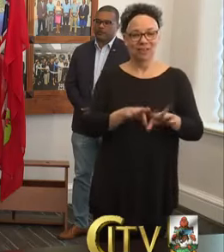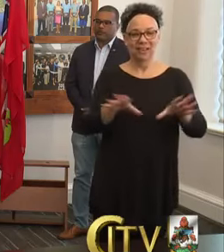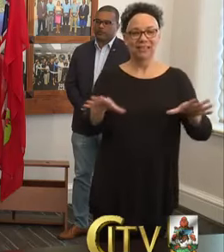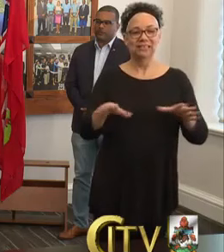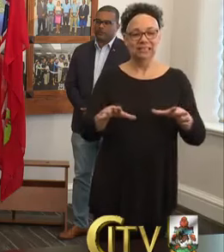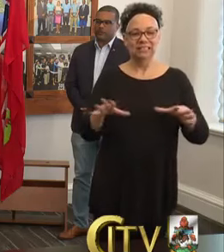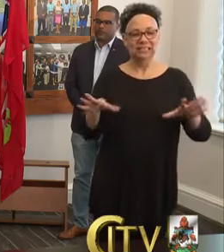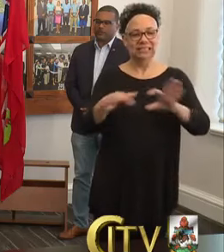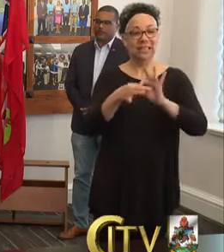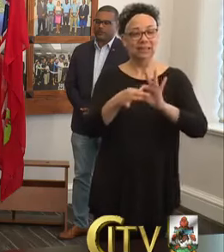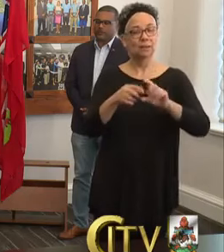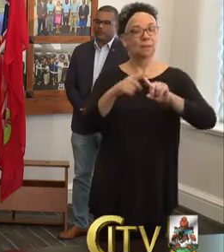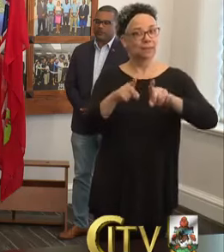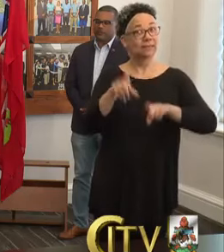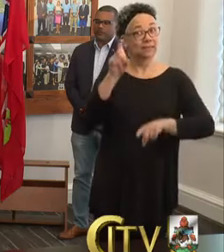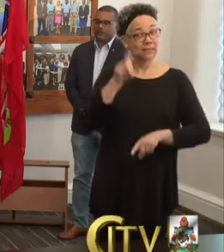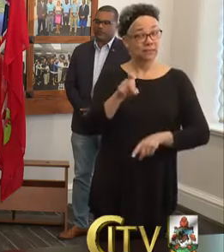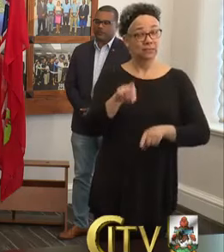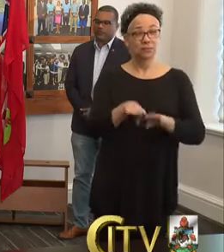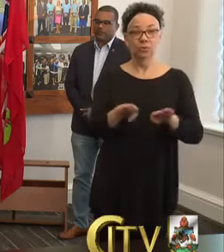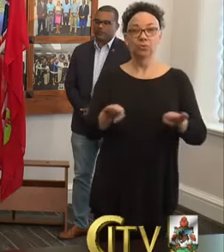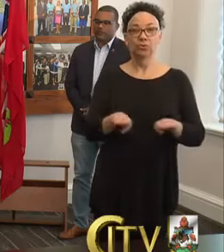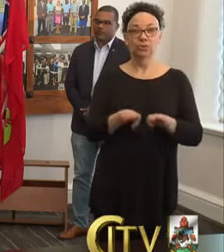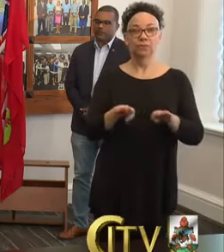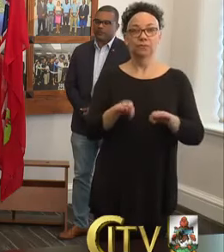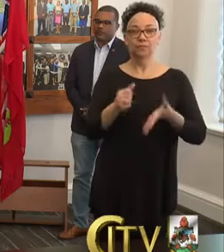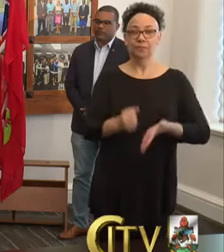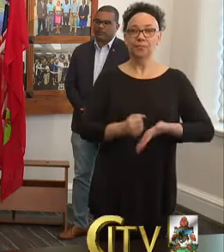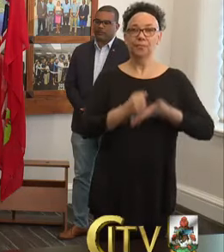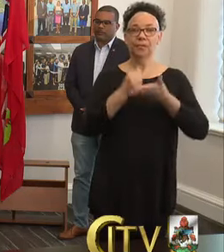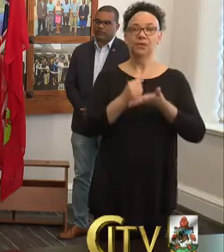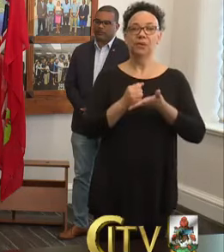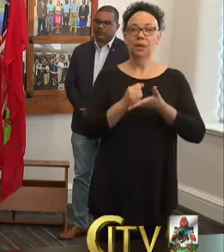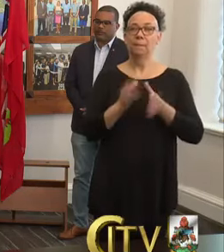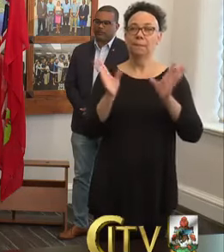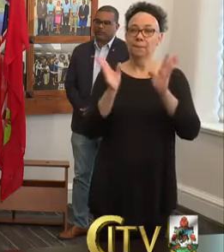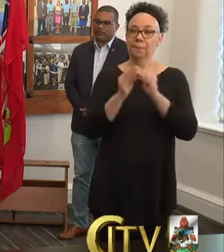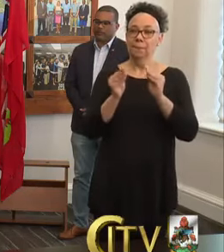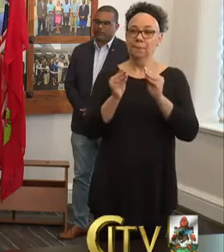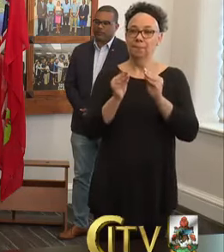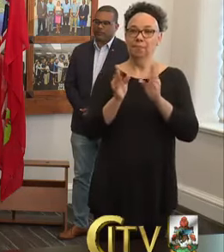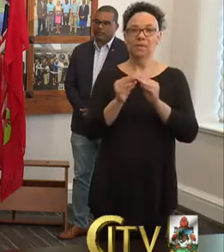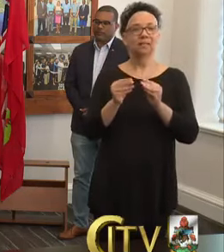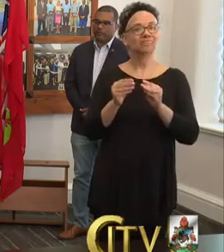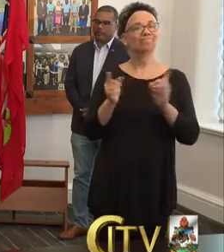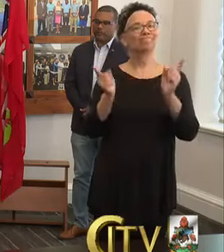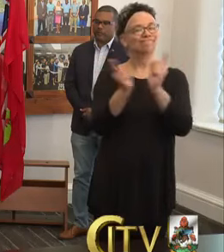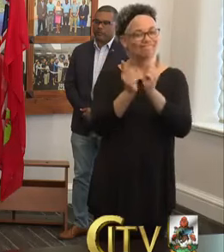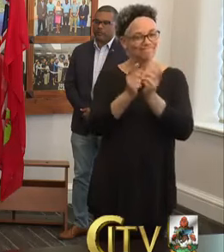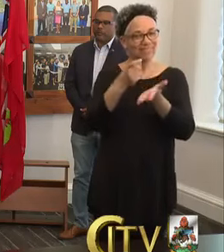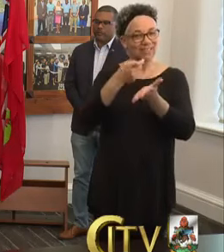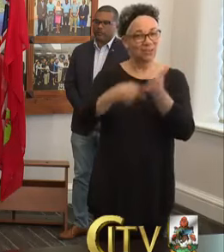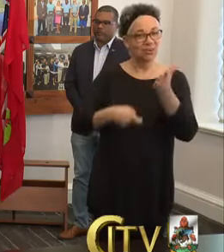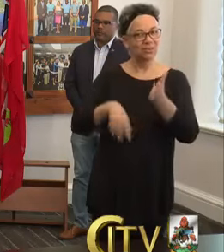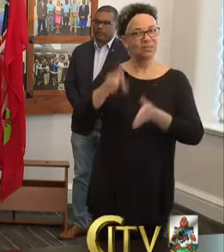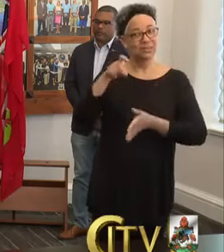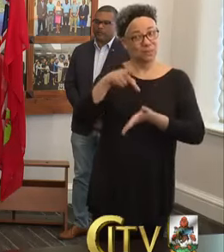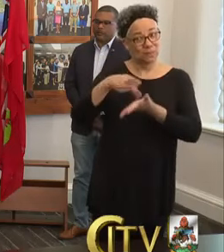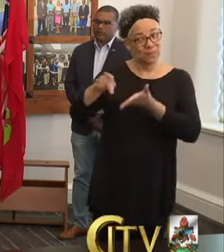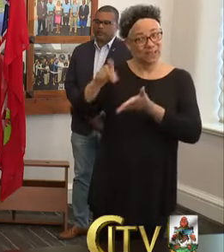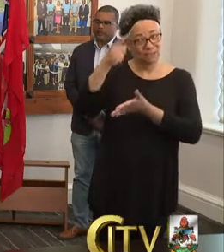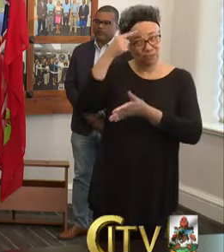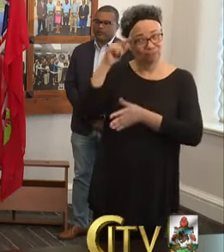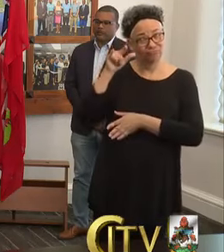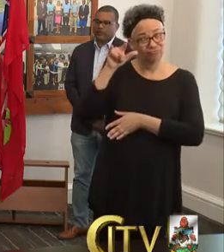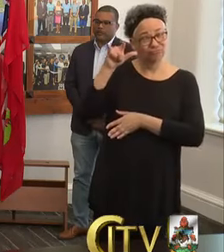essential to Bermuda. To help meet the costs, passengers will be asked to pay for their flight. We